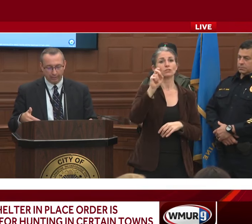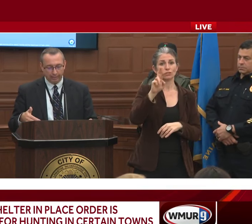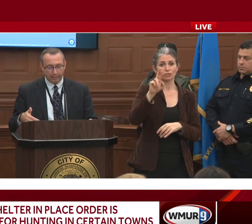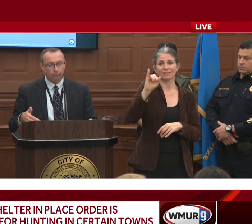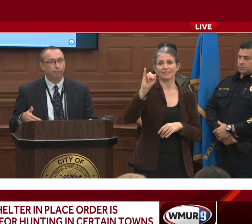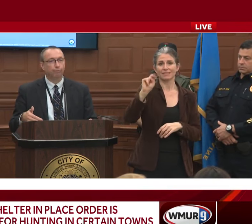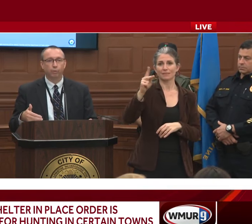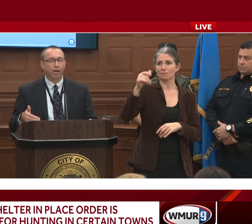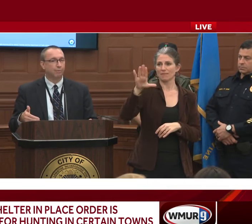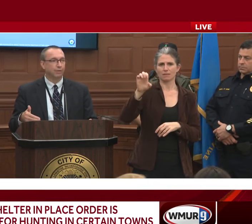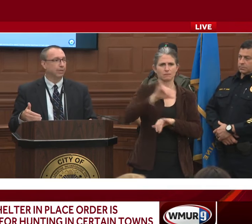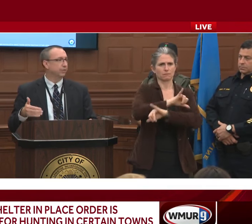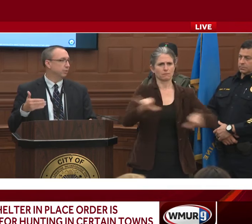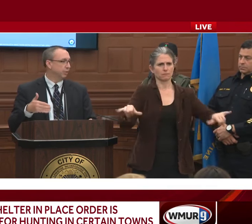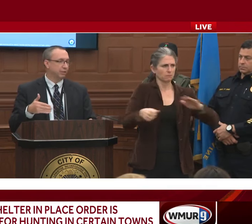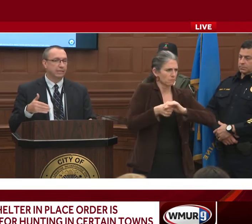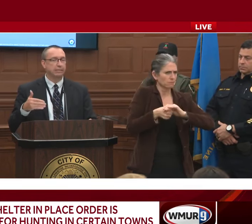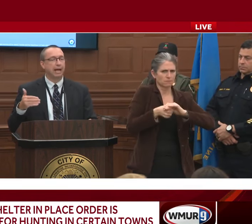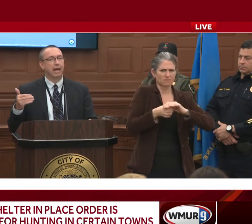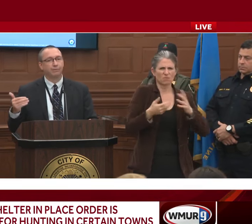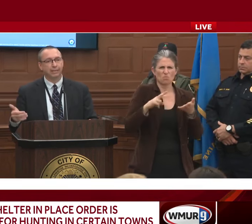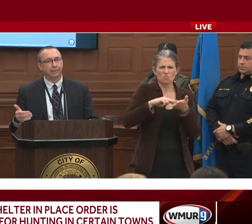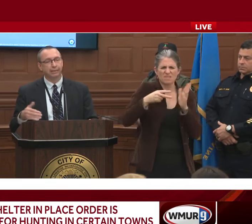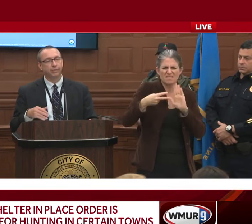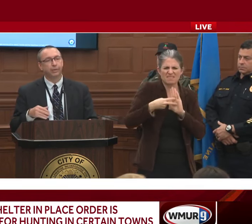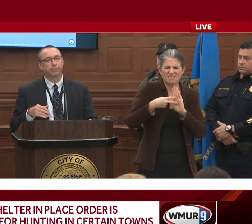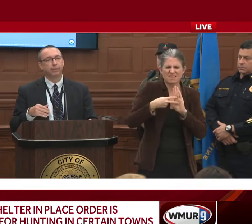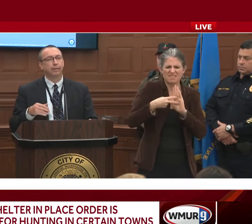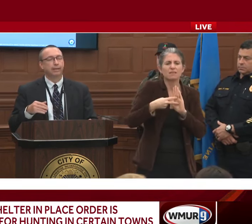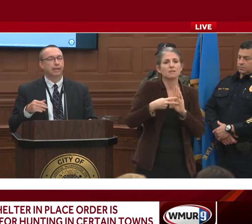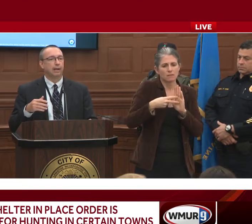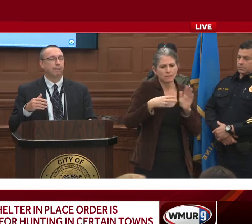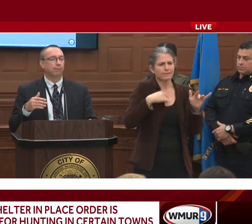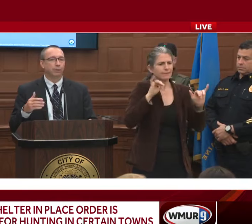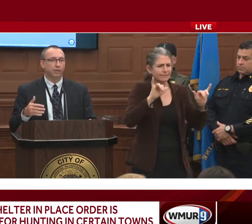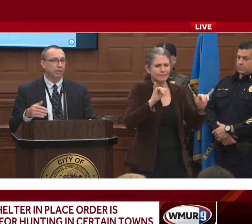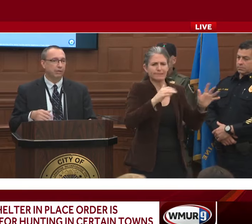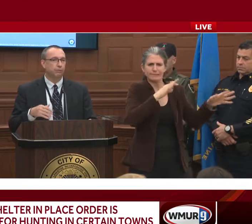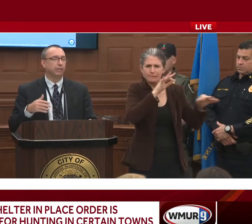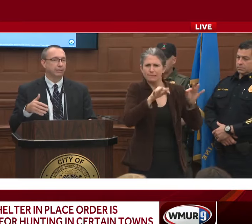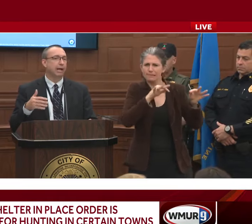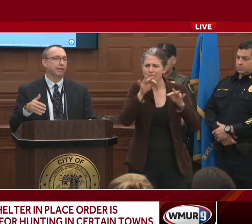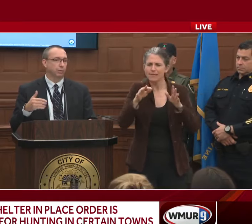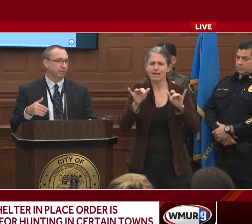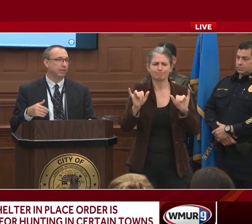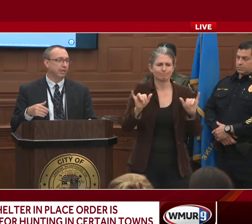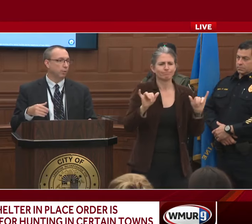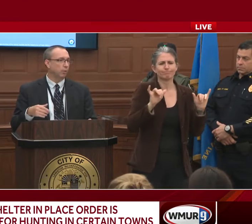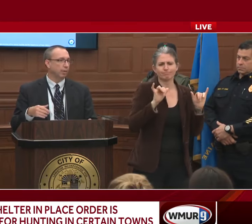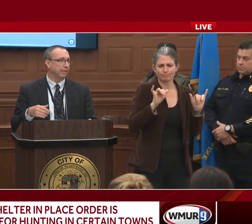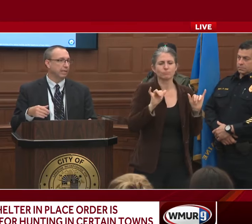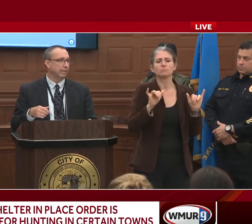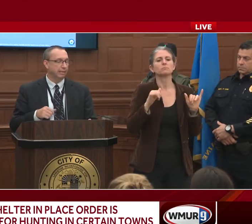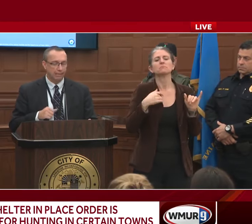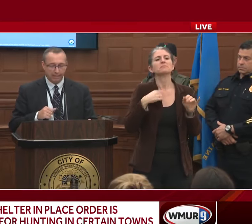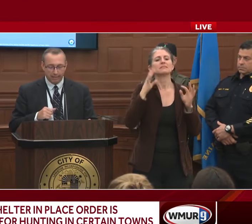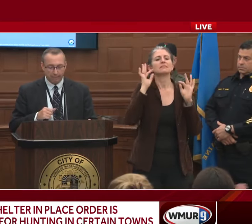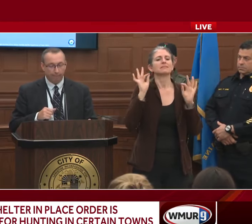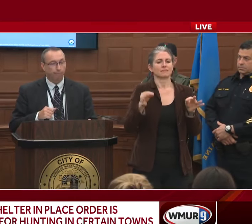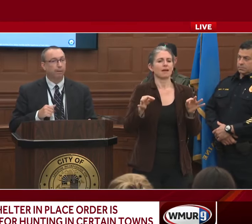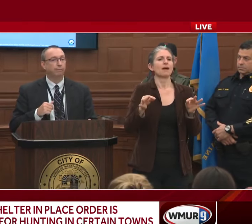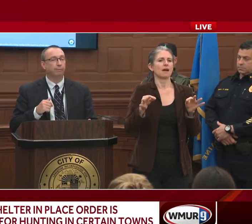those, through conversations with city staff, city leadership, police chiefs, we decided to rescind that order again,